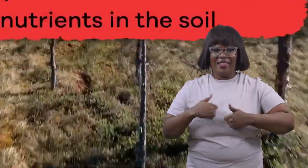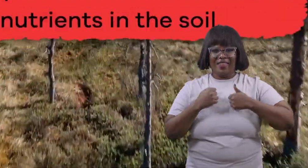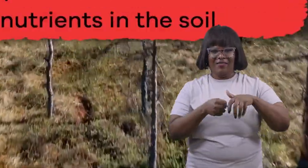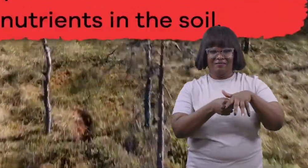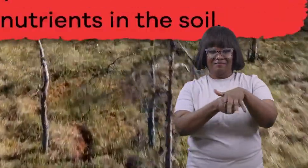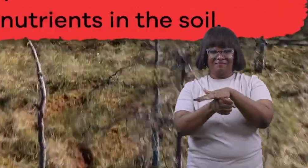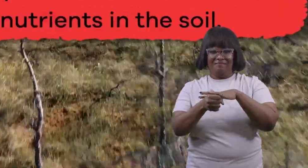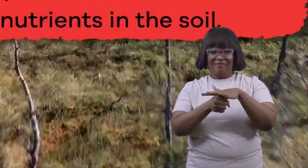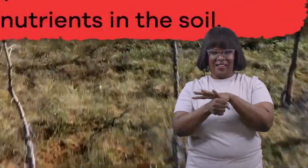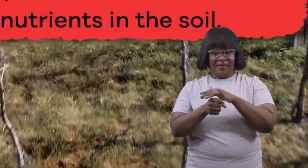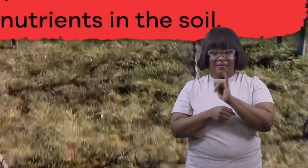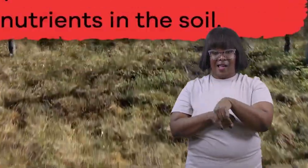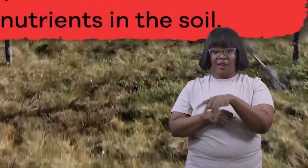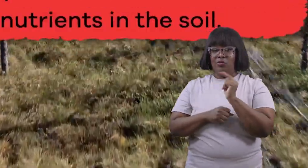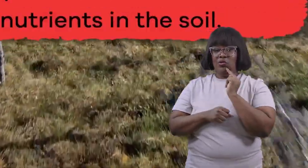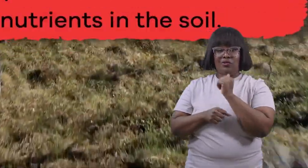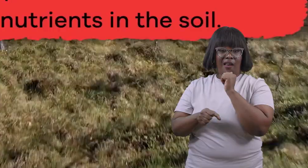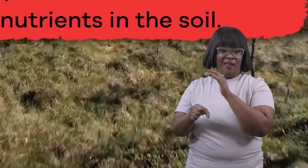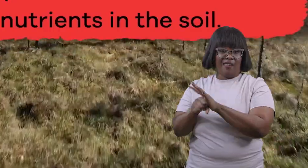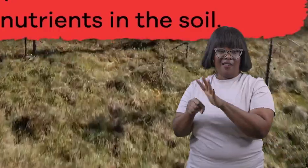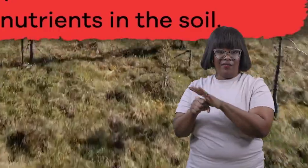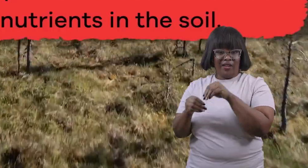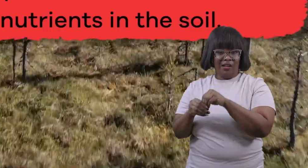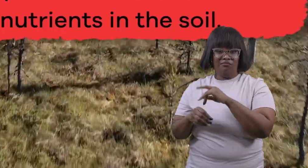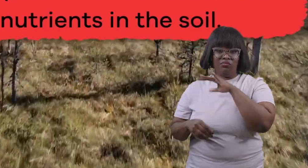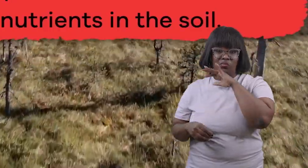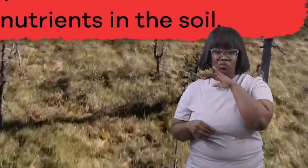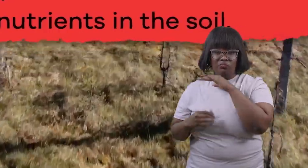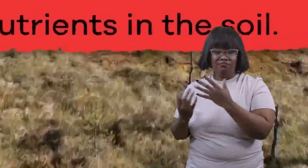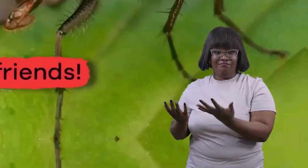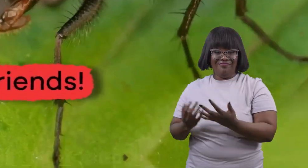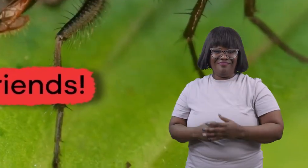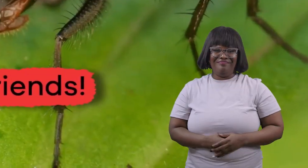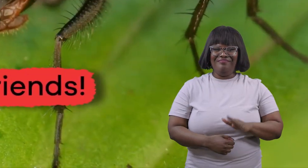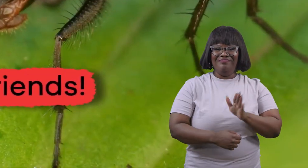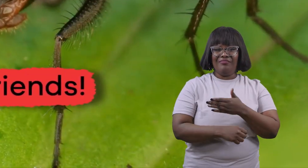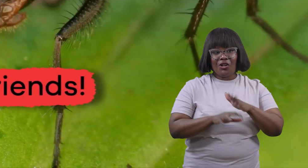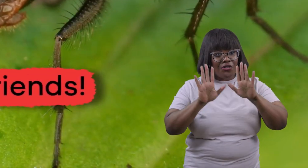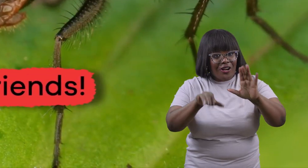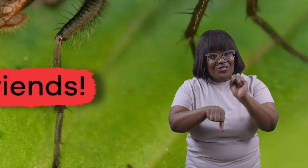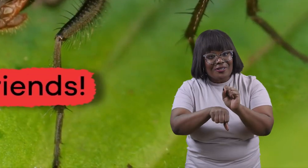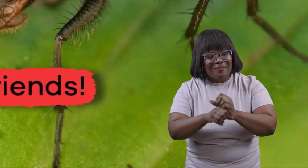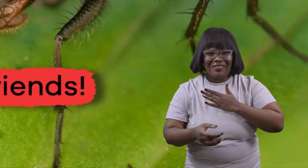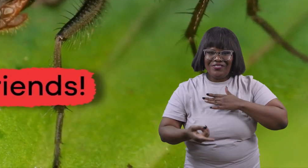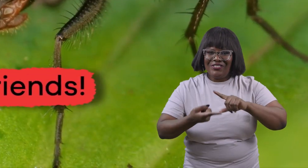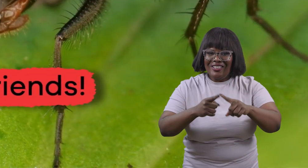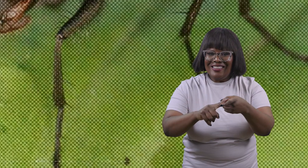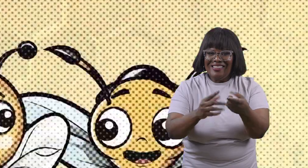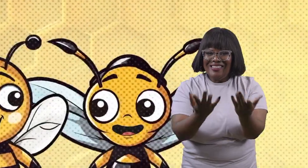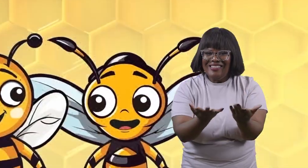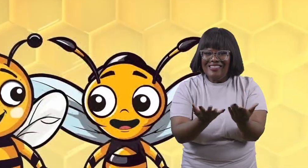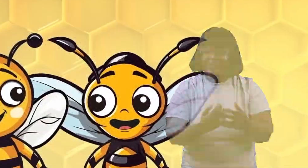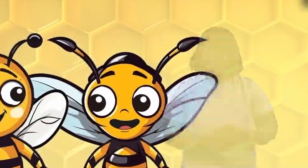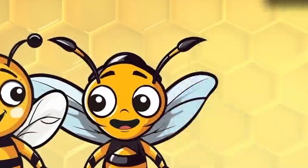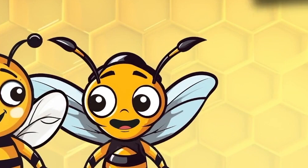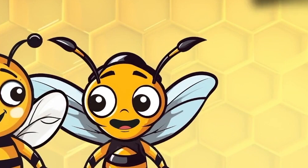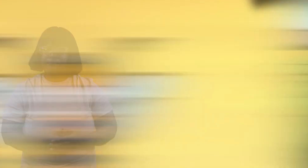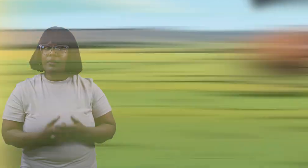where there aren't enough nutrients in the soil great job friends if you like learning with